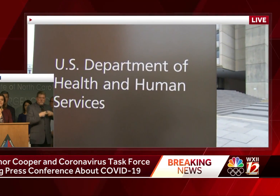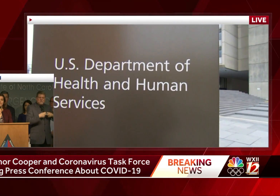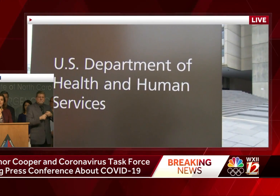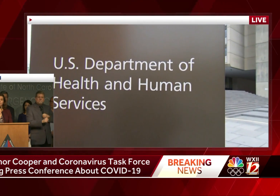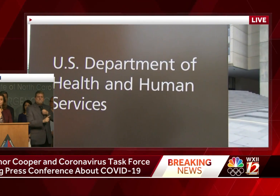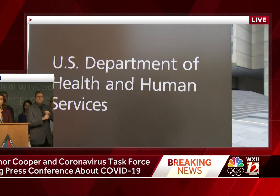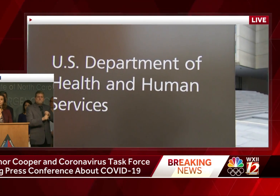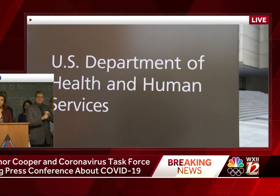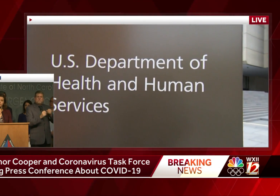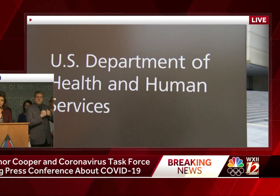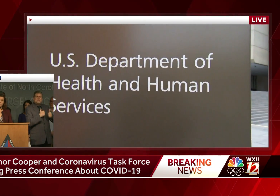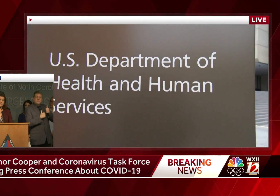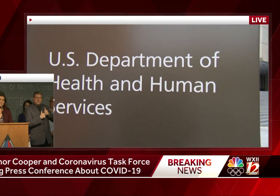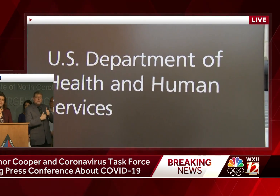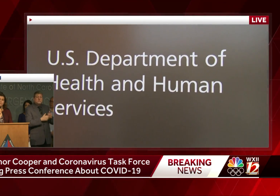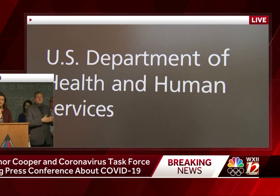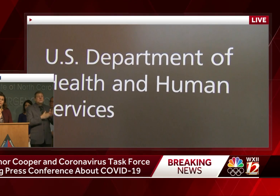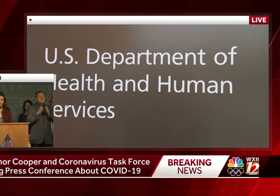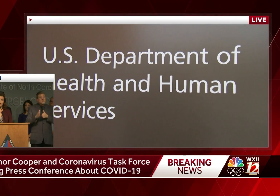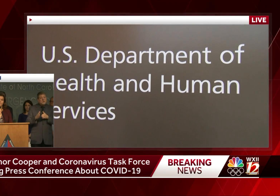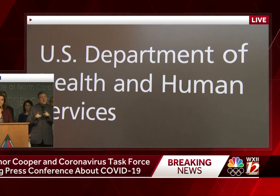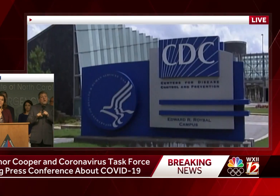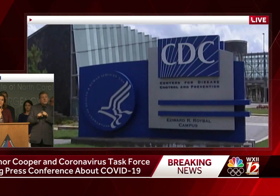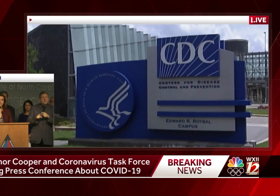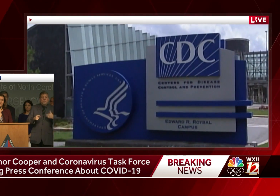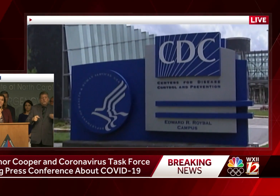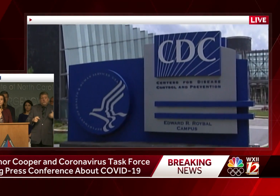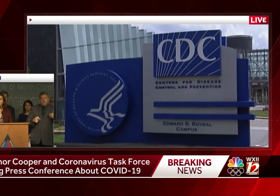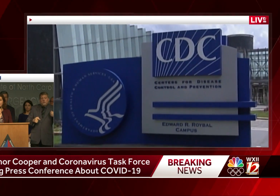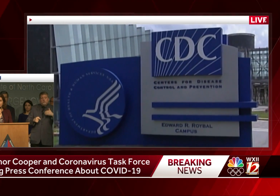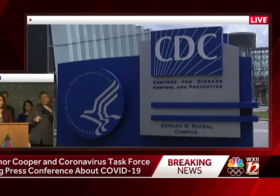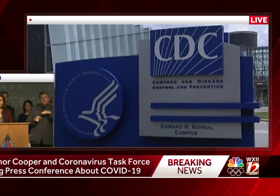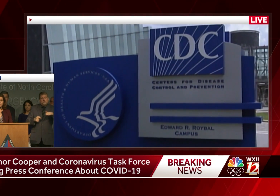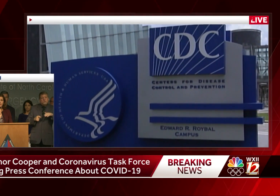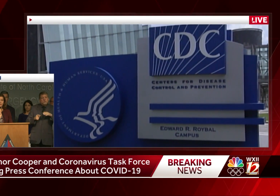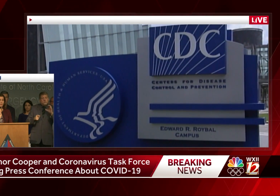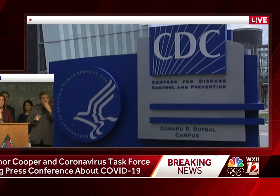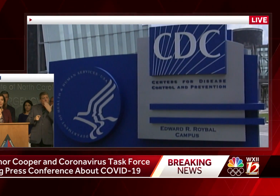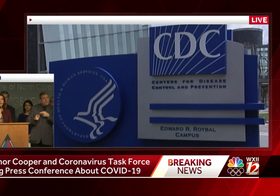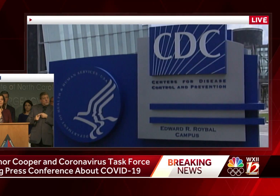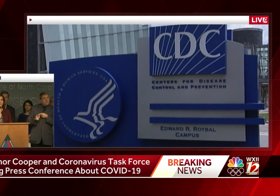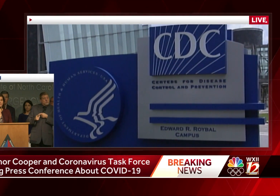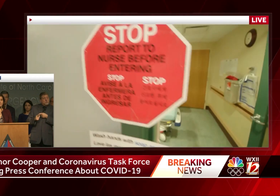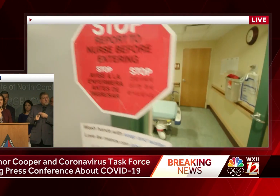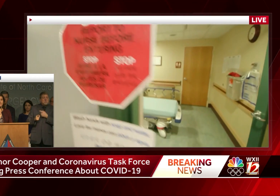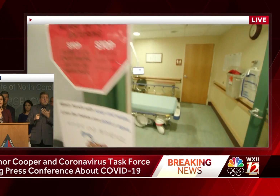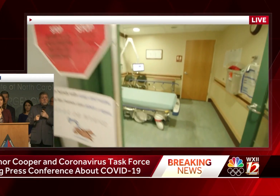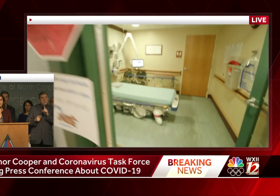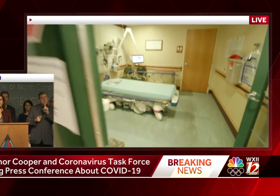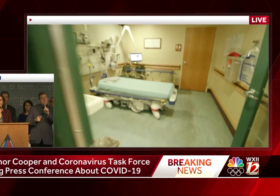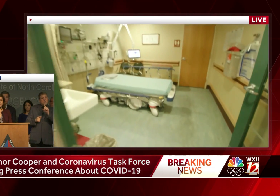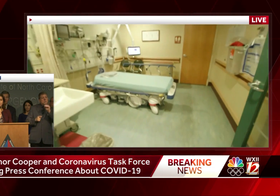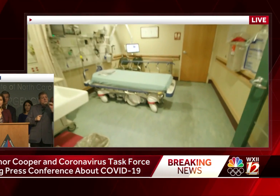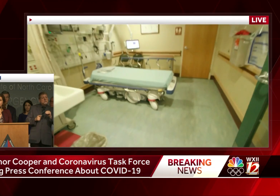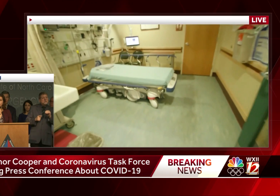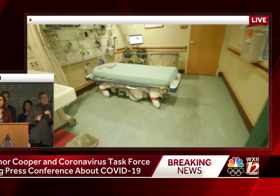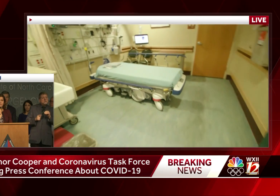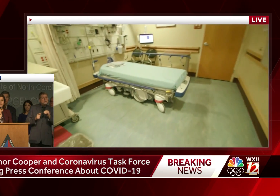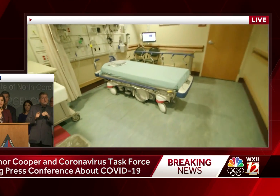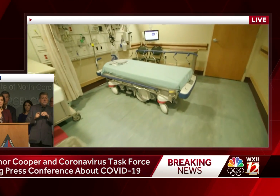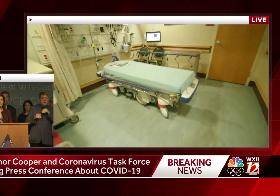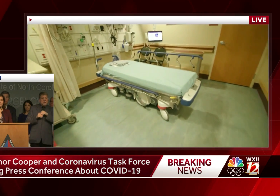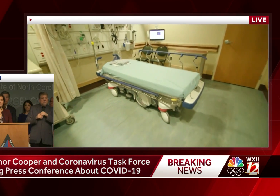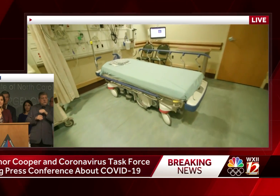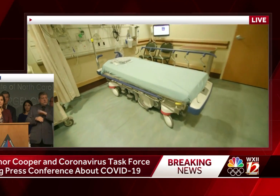also are seeing that in general, children seem to fare very well, and only about 1% of the cases have been identified in